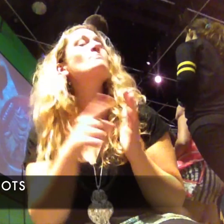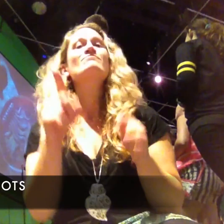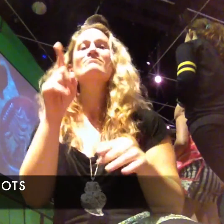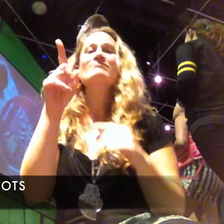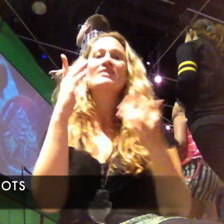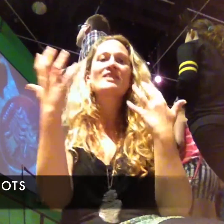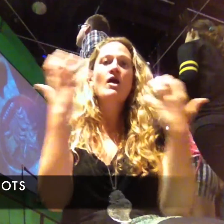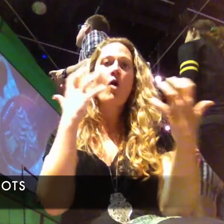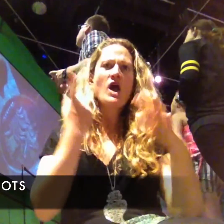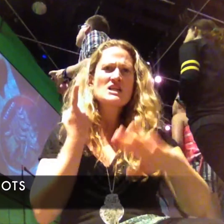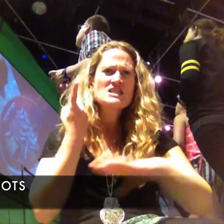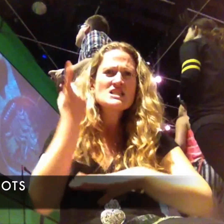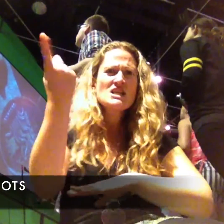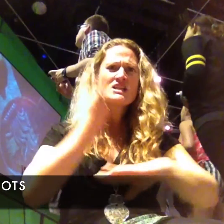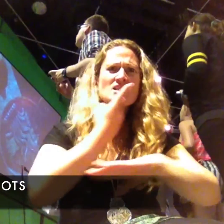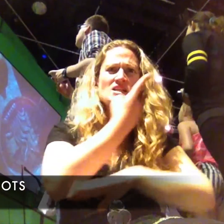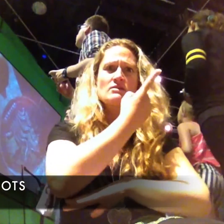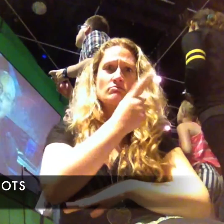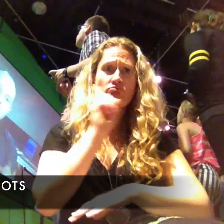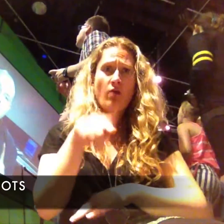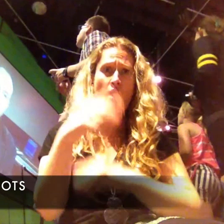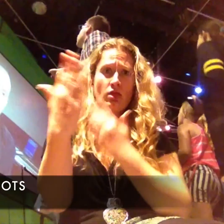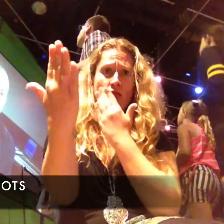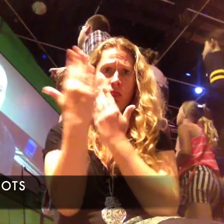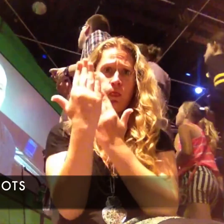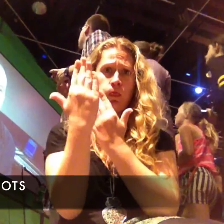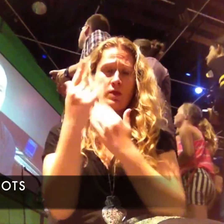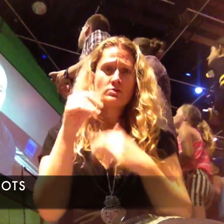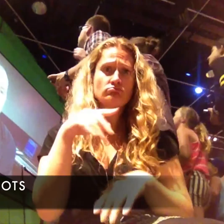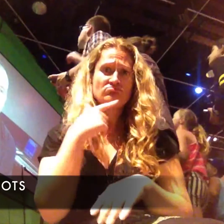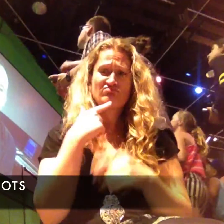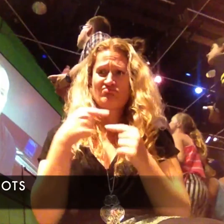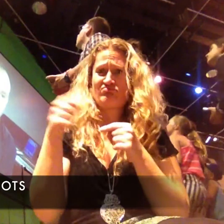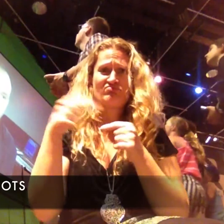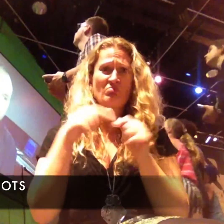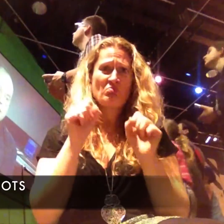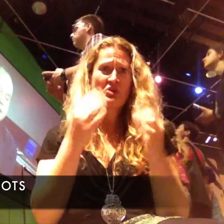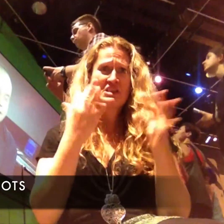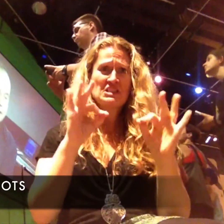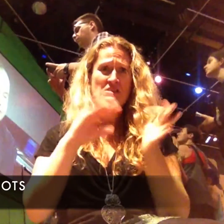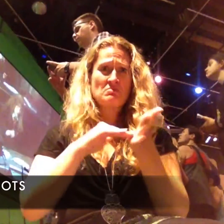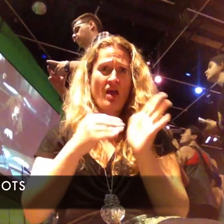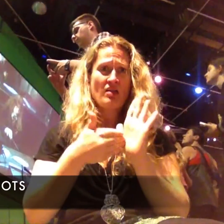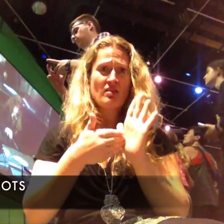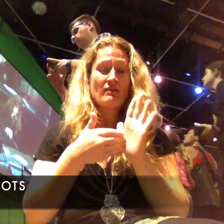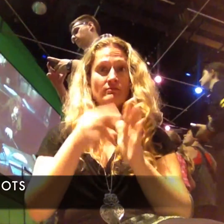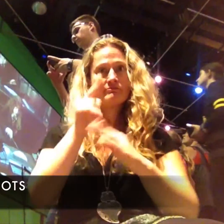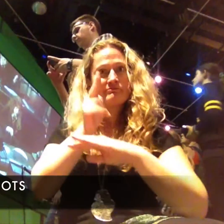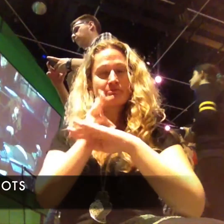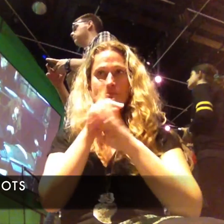Special effects are different to vision effects. Special effects and practical rigged effects that we didn't sense.